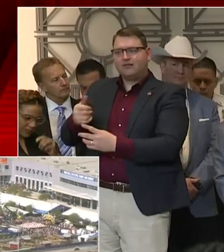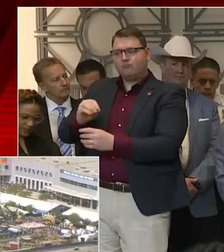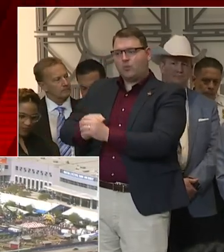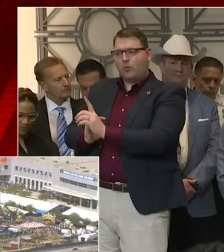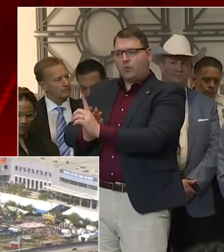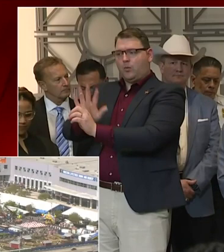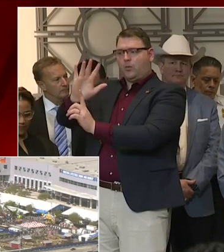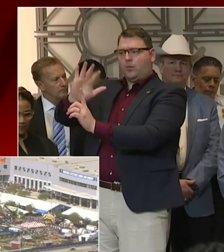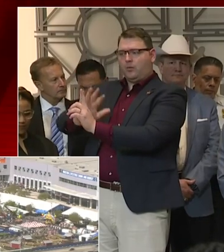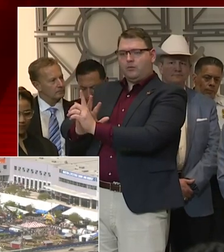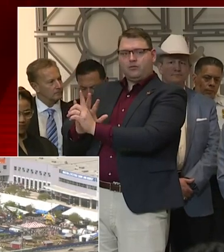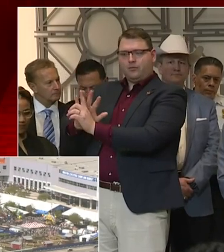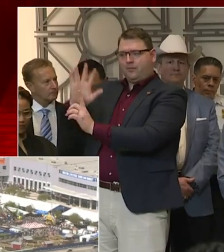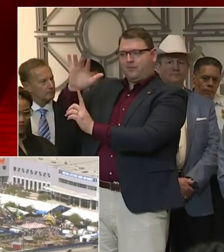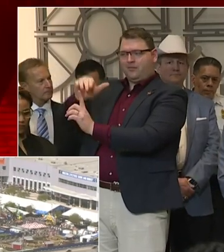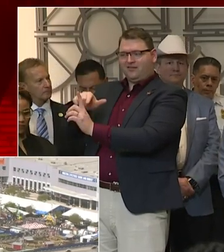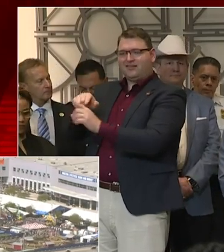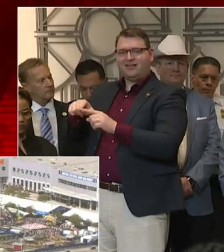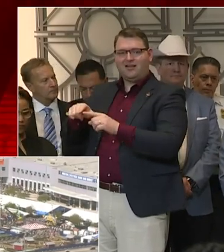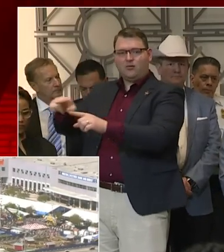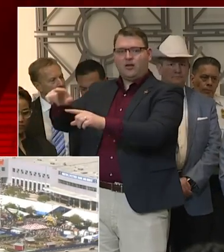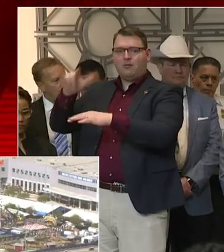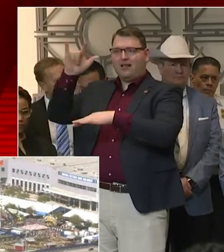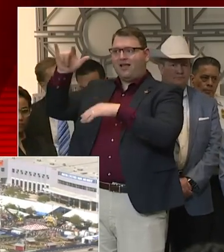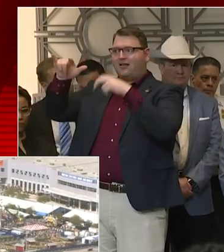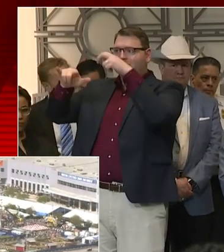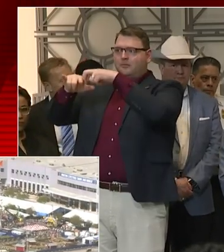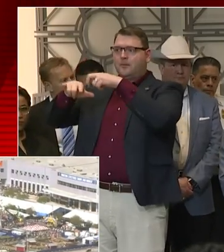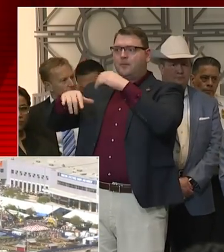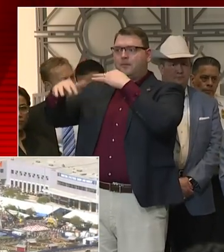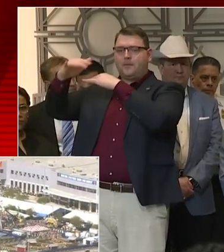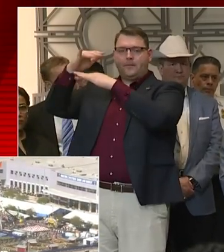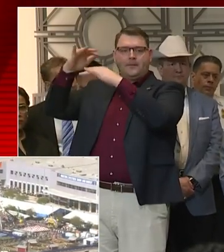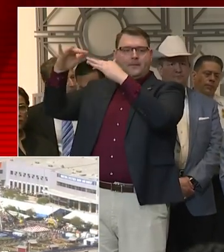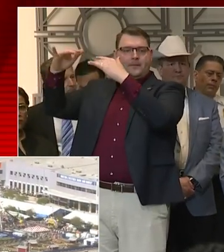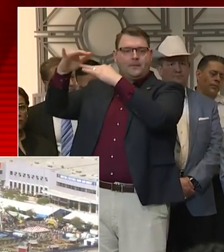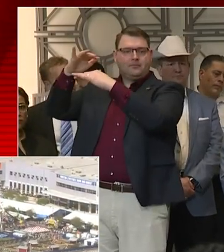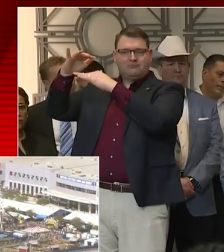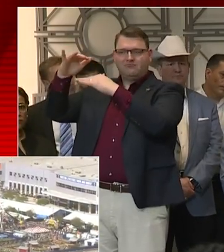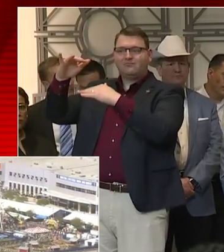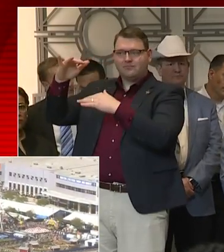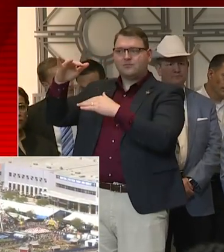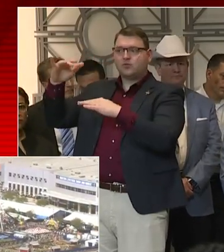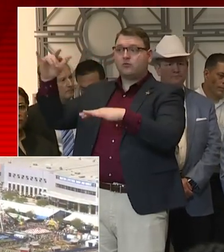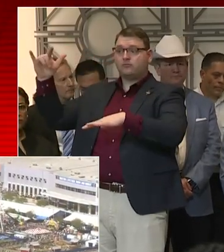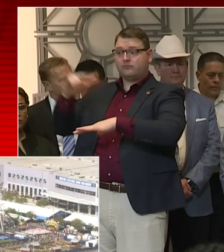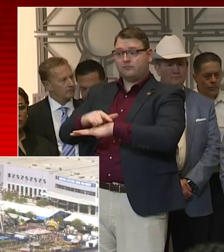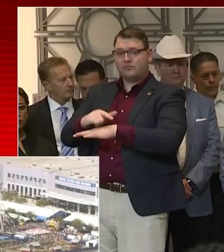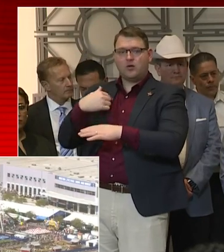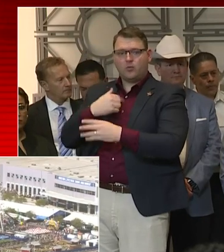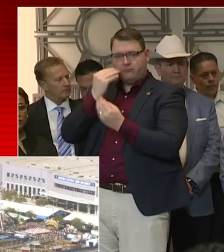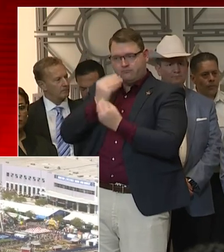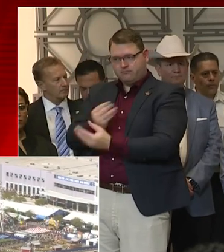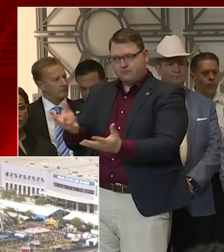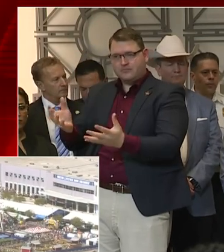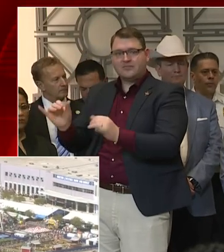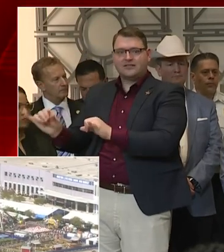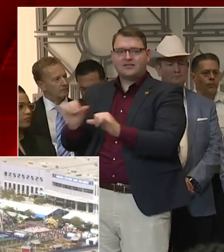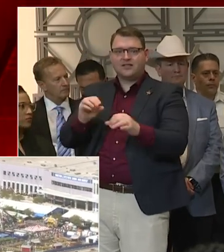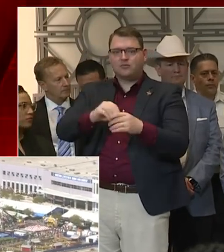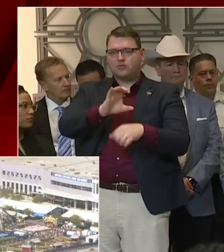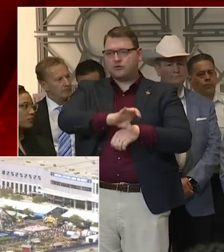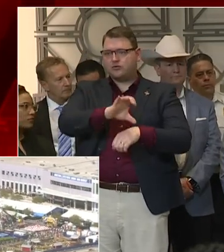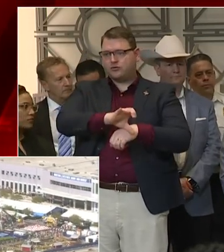haven't received the flight manifest from the CDC, we wanted to make sure and inform the community just as we did with the church. With the other